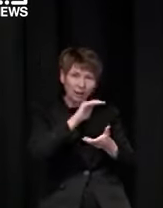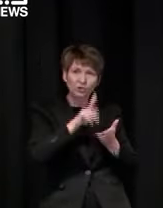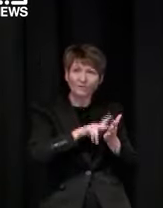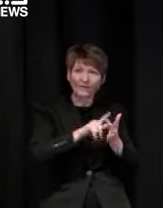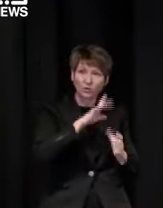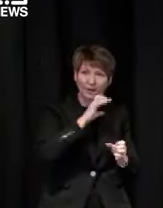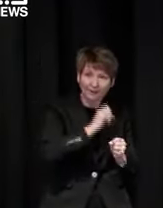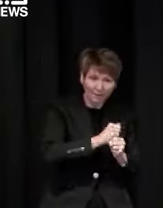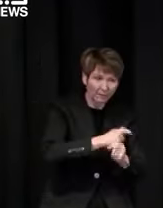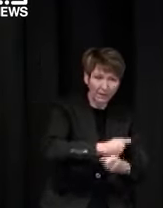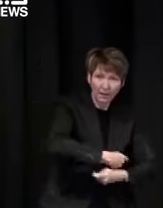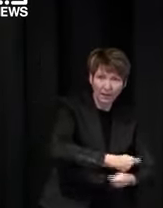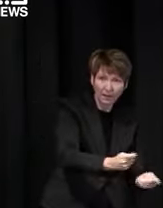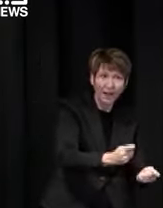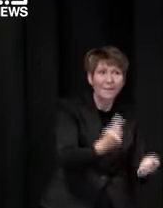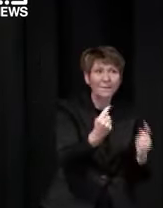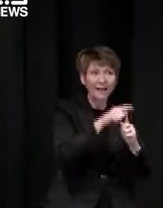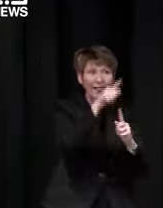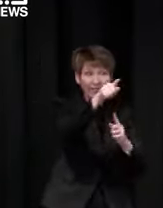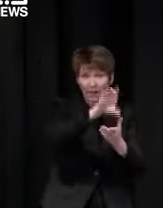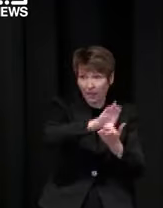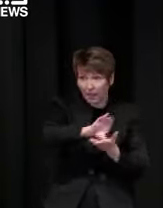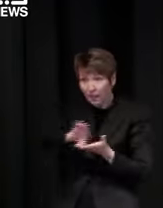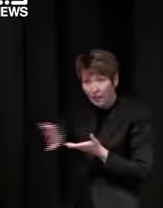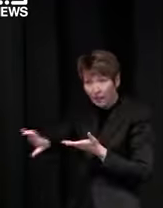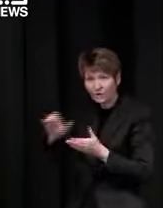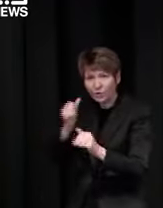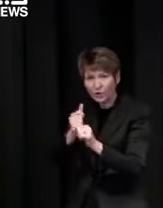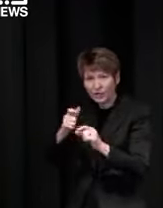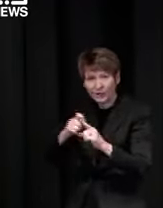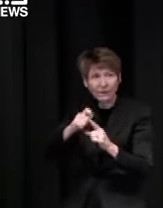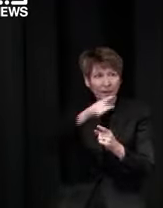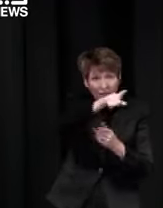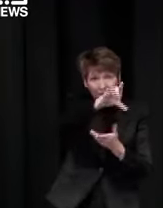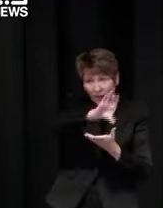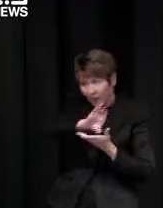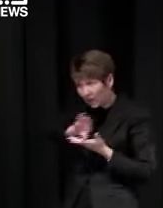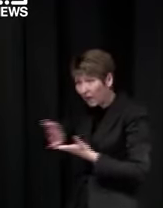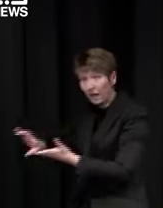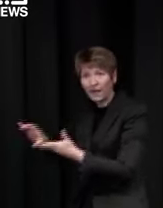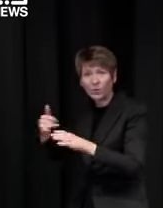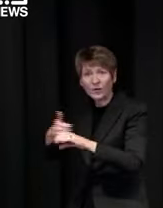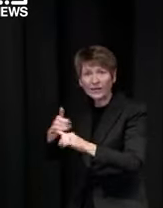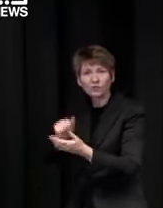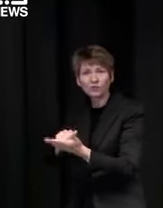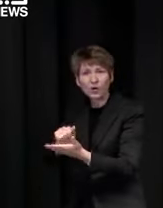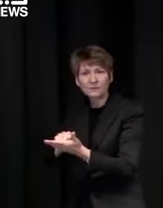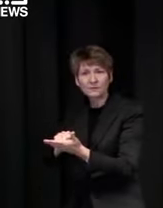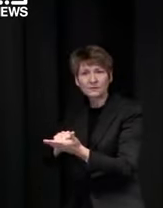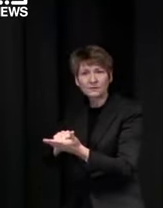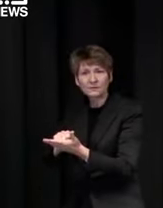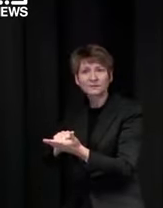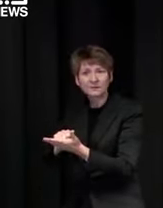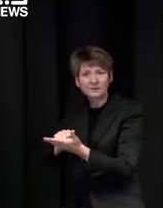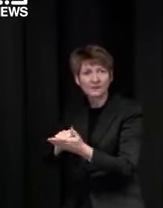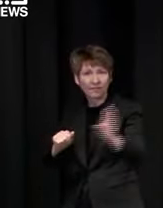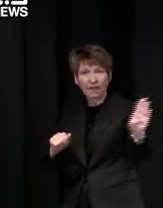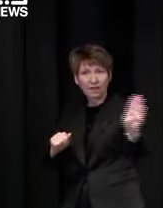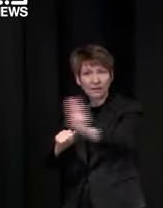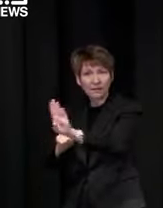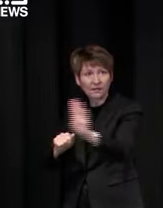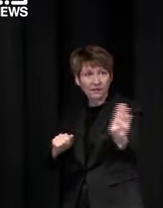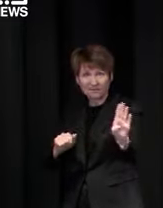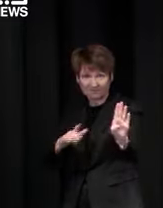that the whole system is there for people to use but from our point of view we're not quite at a point yet where we can make that change